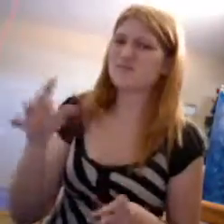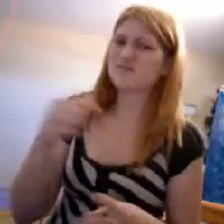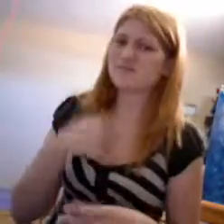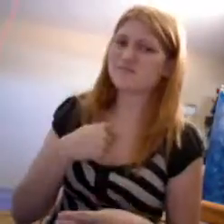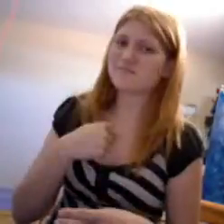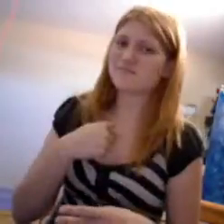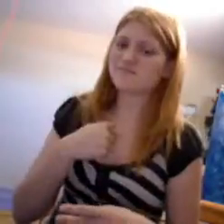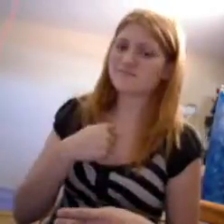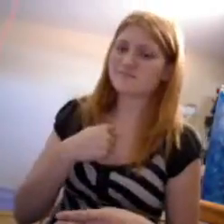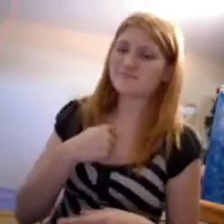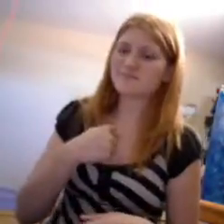I'm waiting